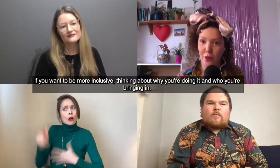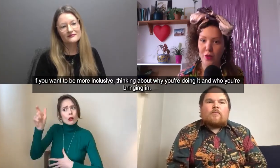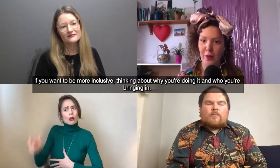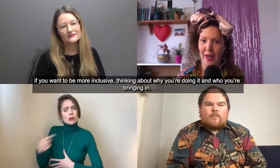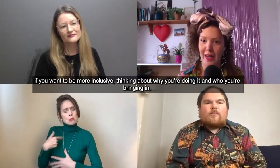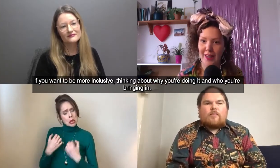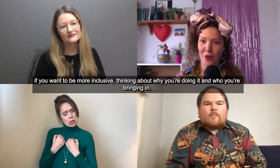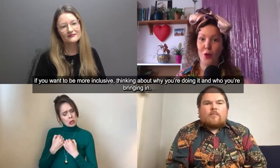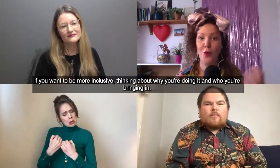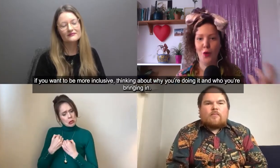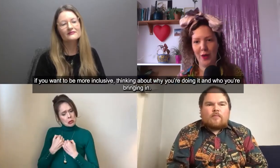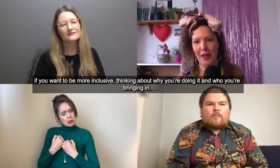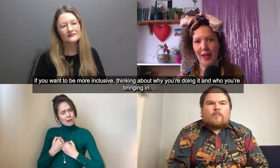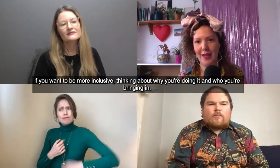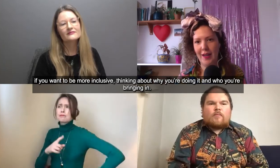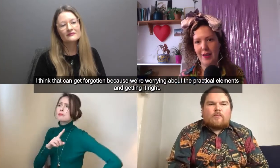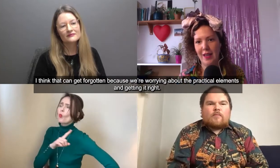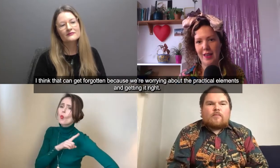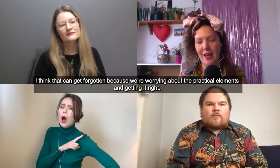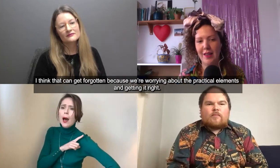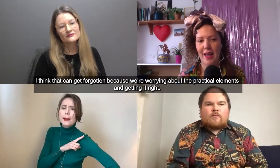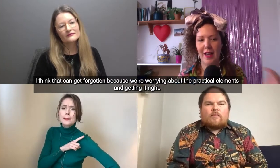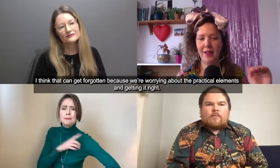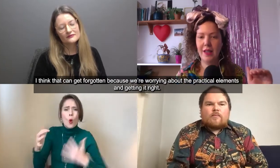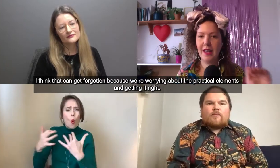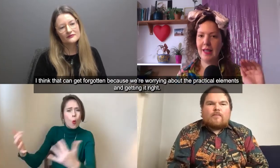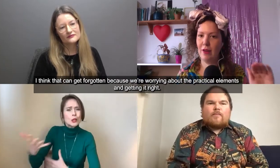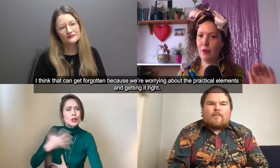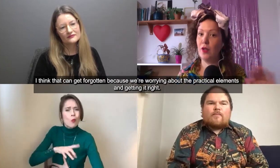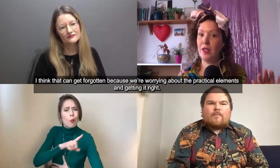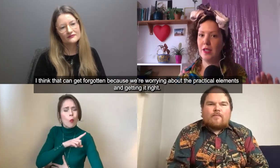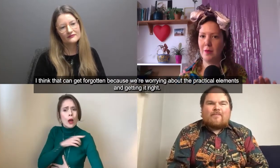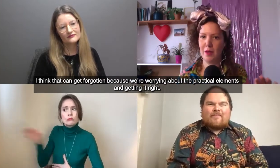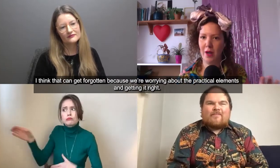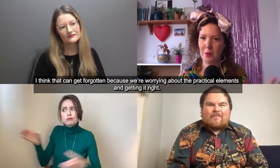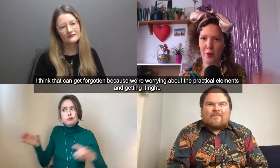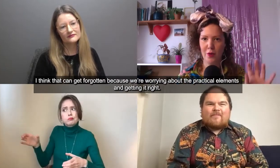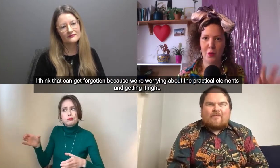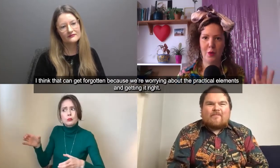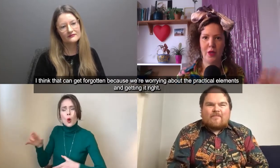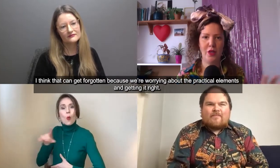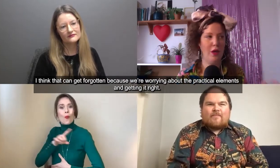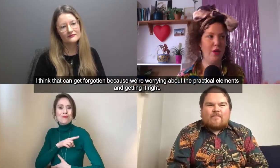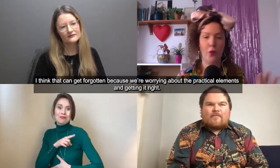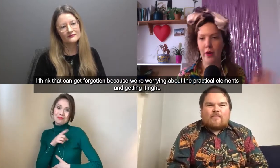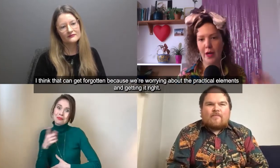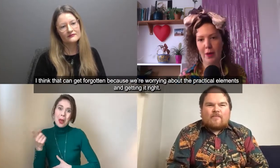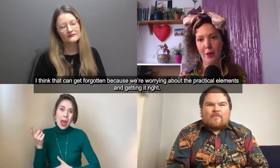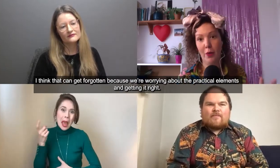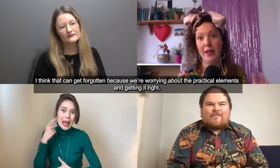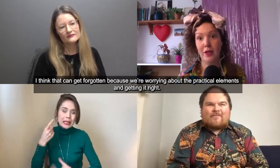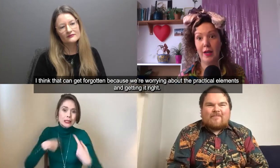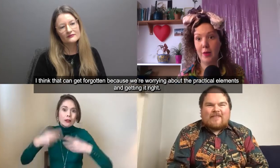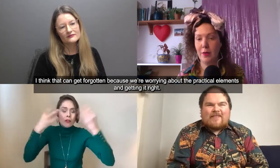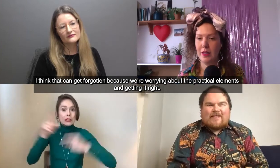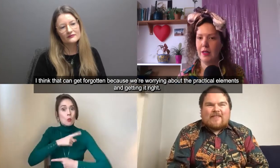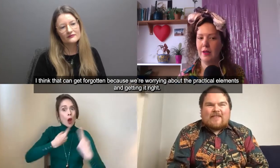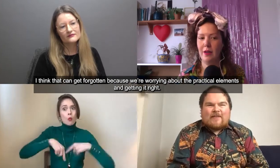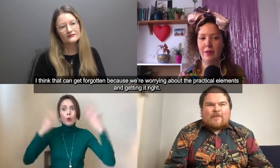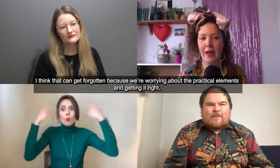doing it and the who you're bringing in and I think that that can get forgotten sometimes because we're just kind of worrying about the practical elements and kind of getting